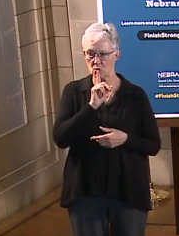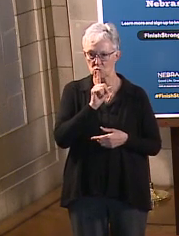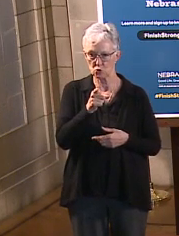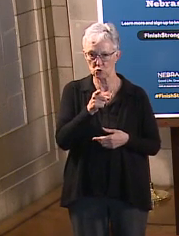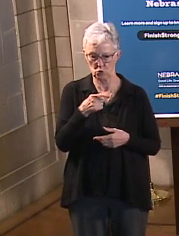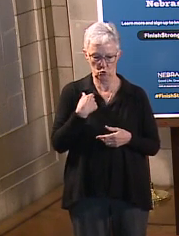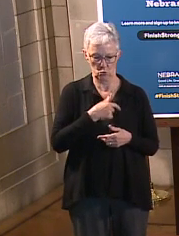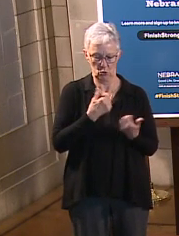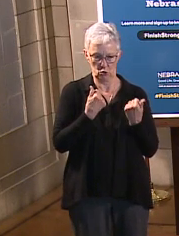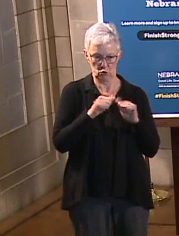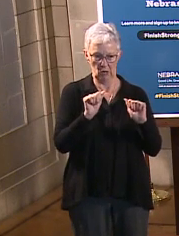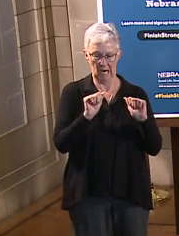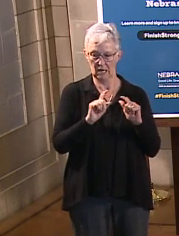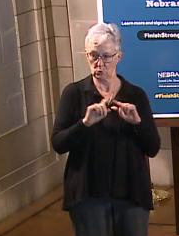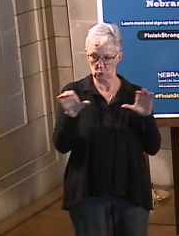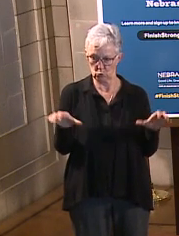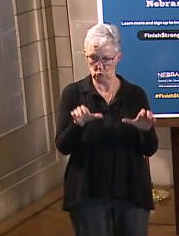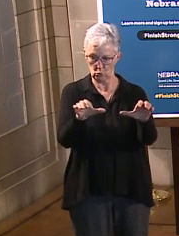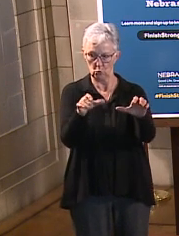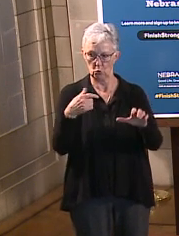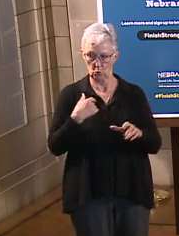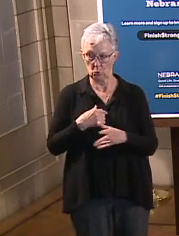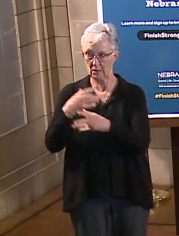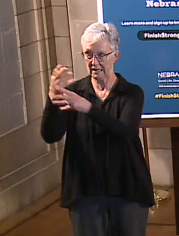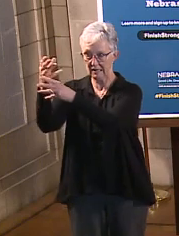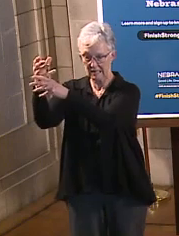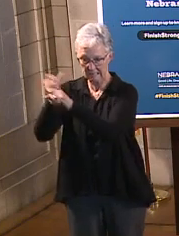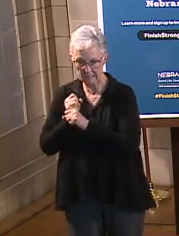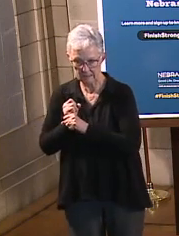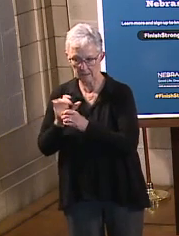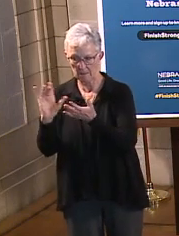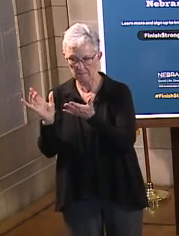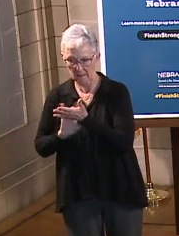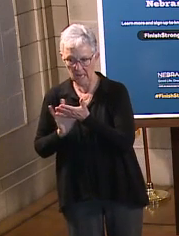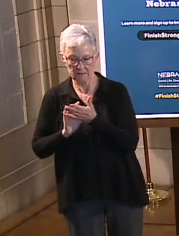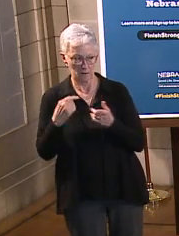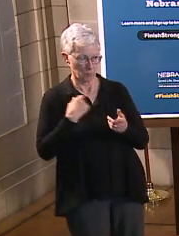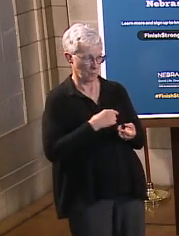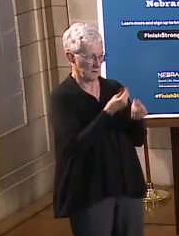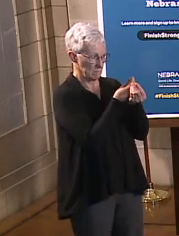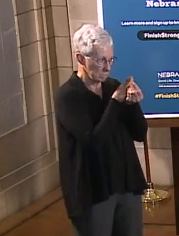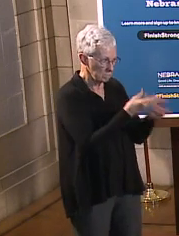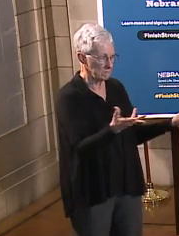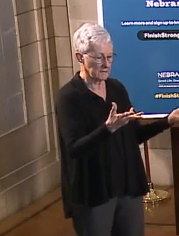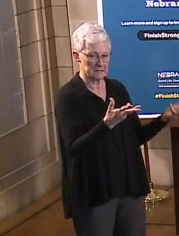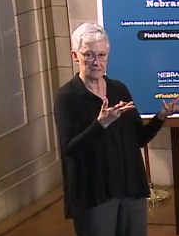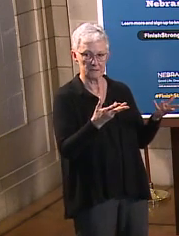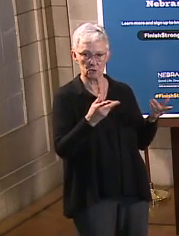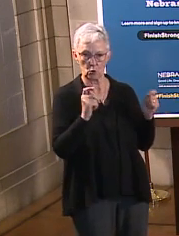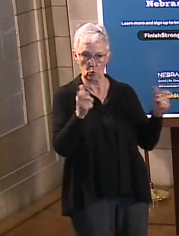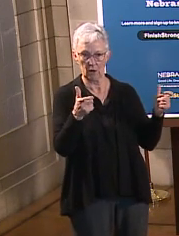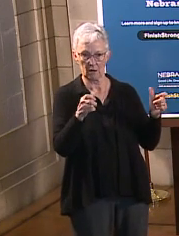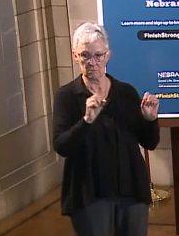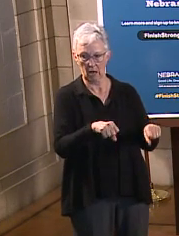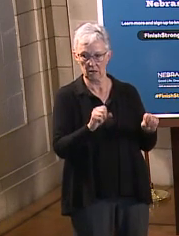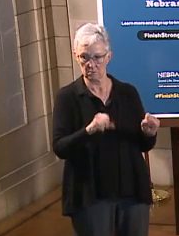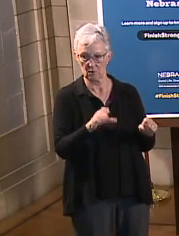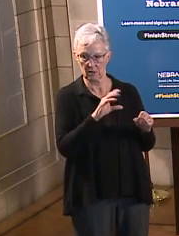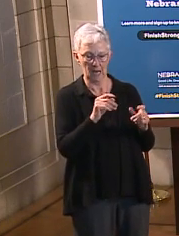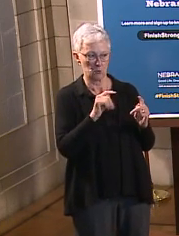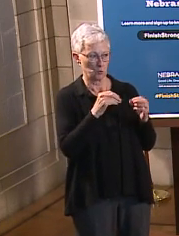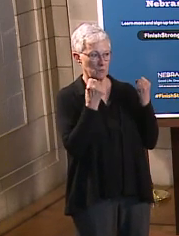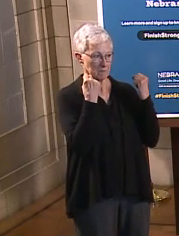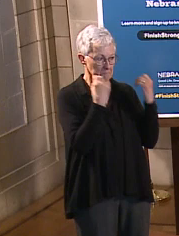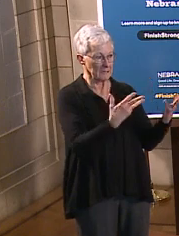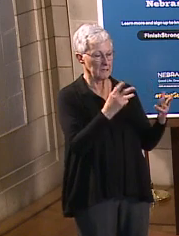trying to do is make sure that we get out the vaccines as quickly as possible to as many people as possible, because getting vaccinated is how we work